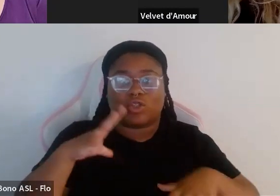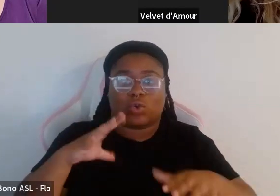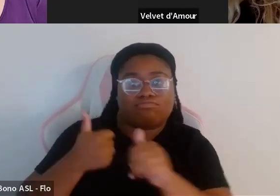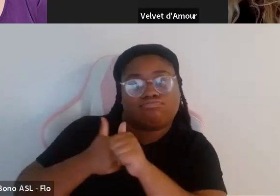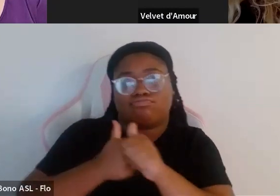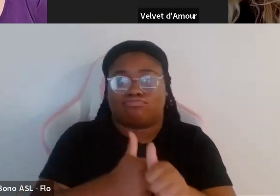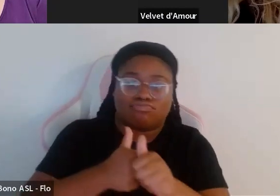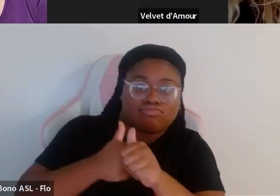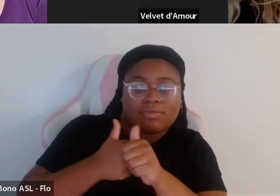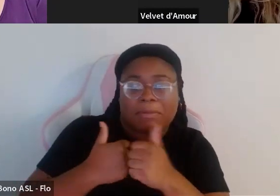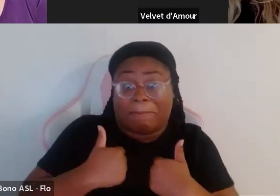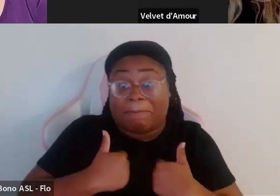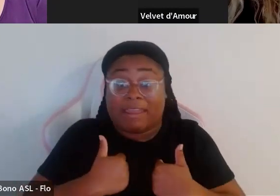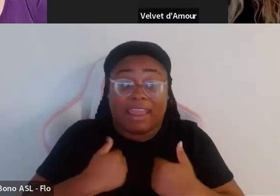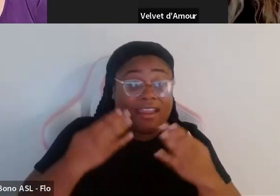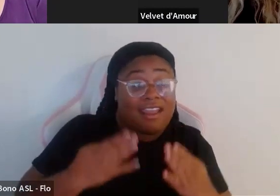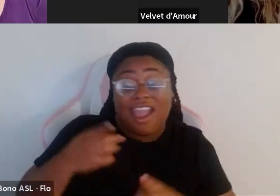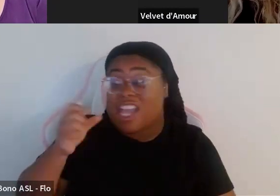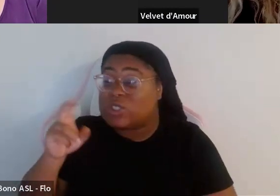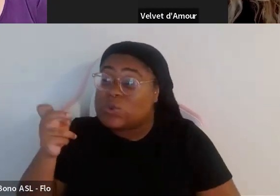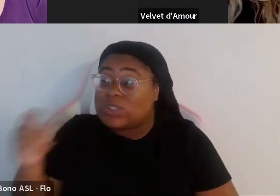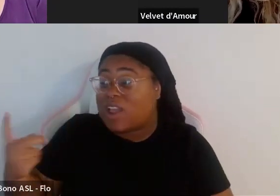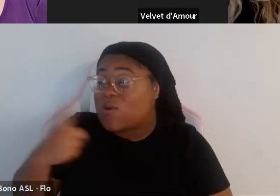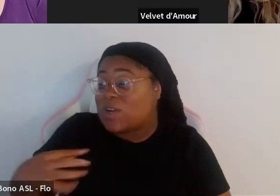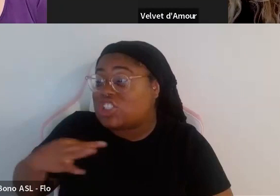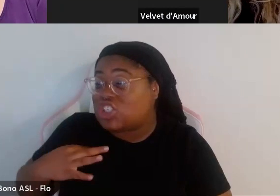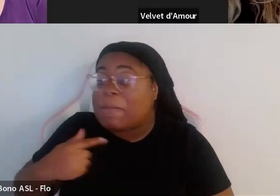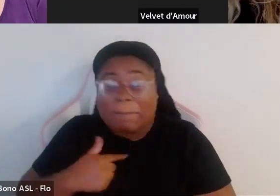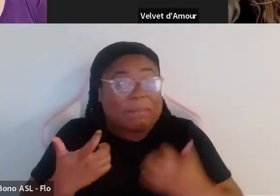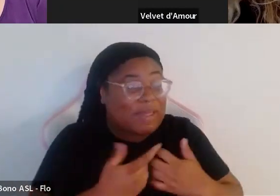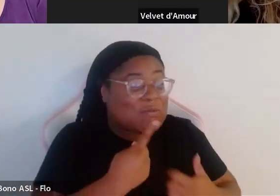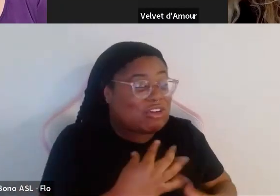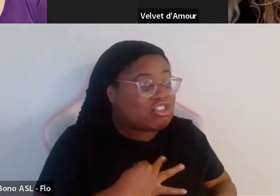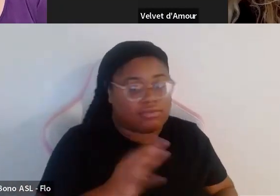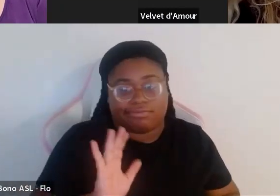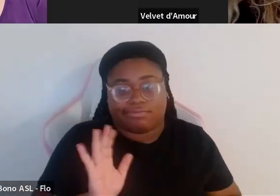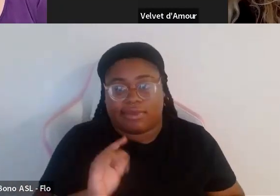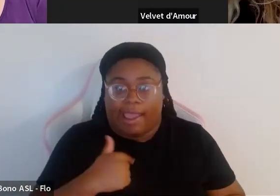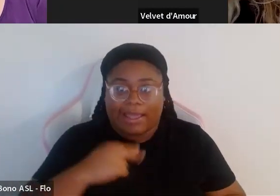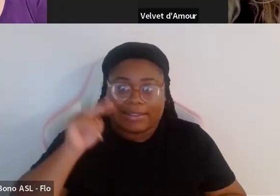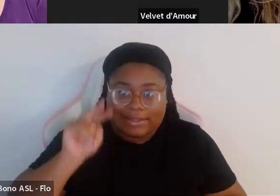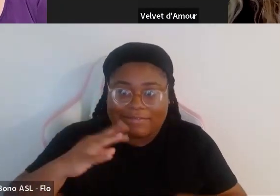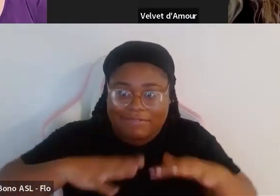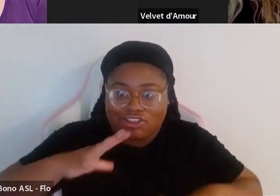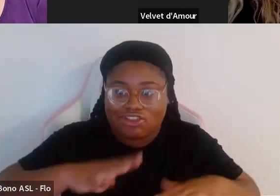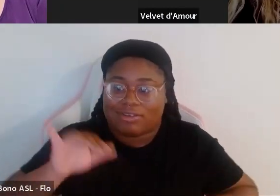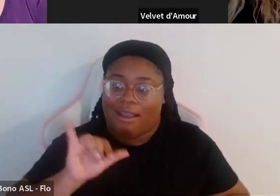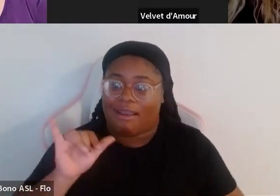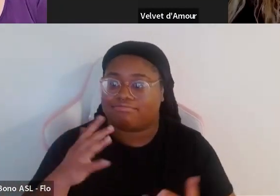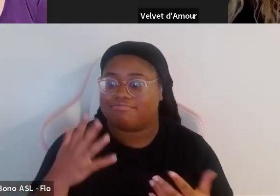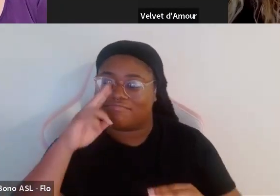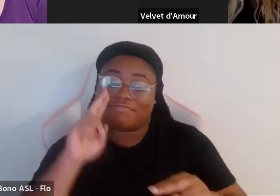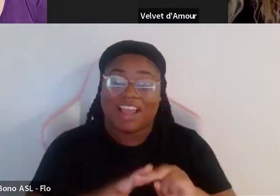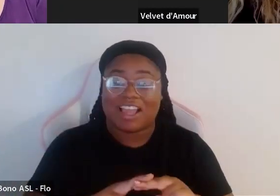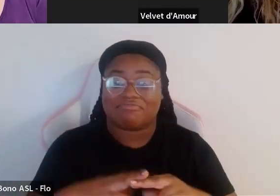i'm not a person who if suzy wears a red shirt i'm going to wear a red shirt i see fashion as just like having fun